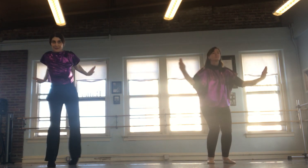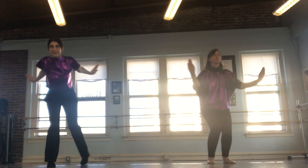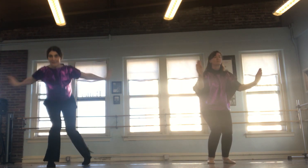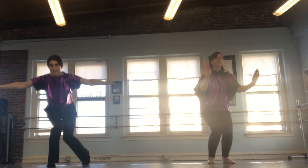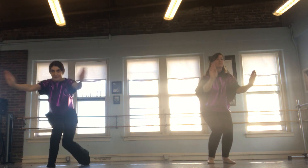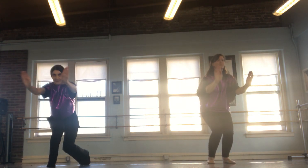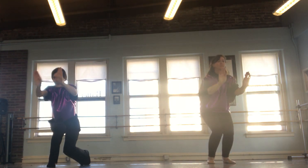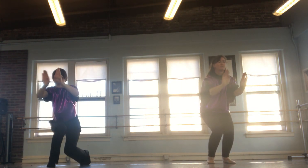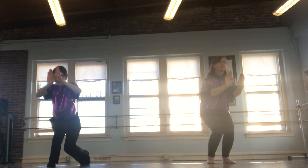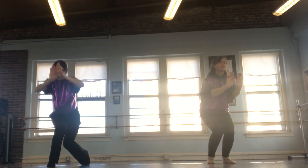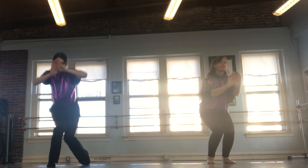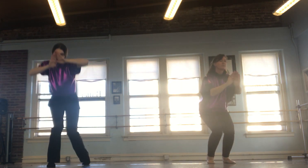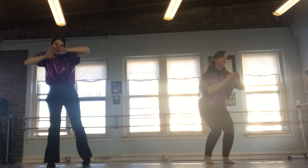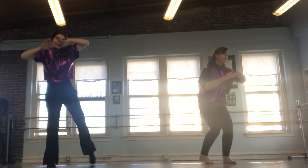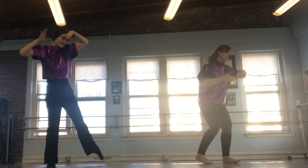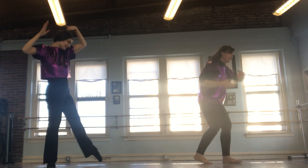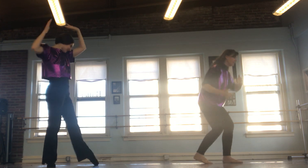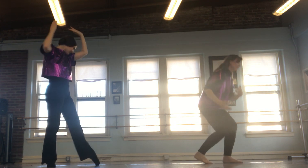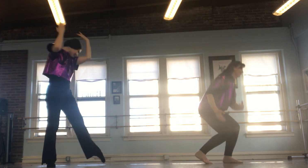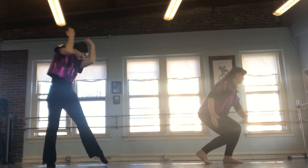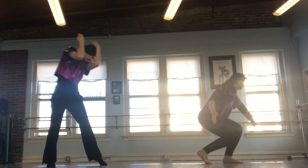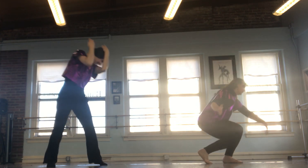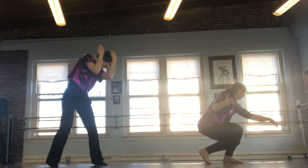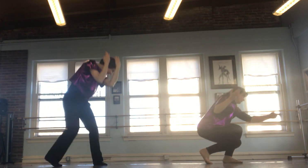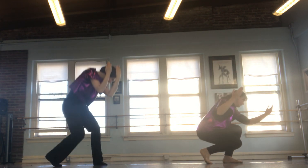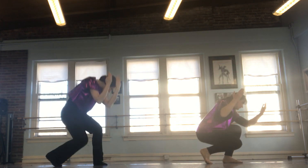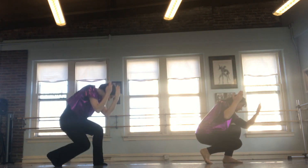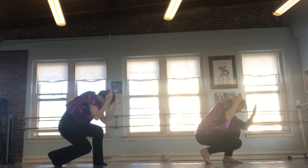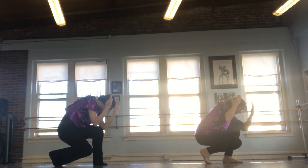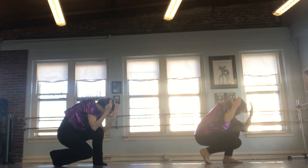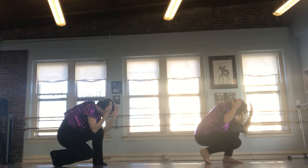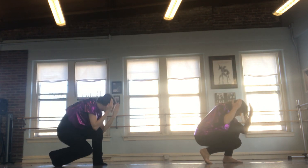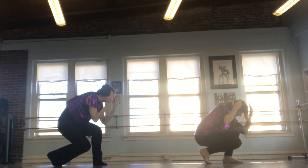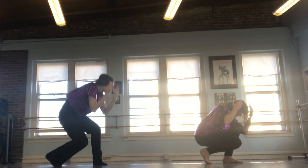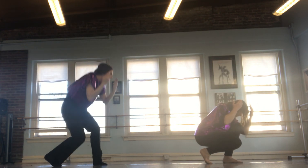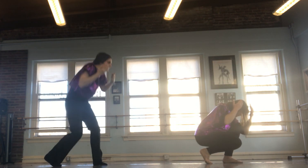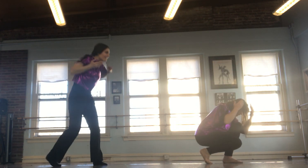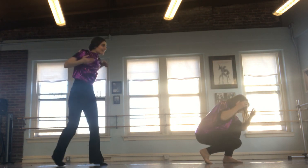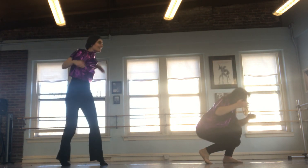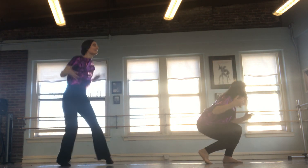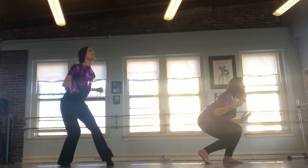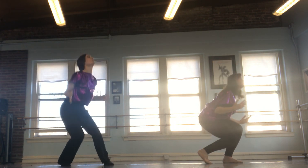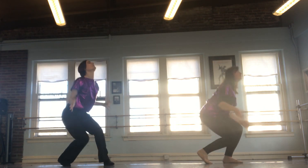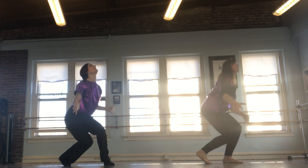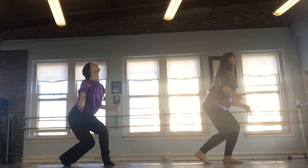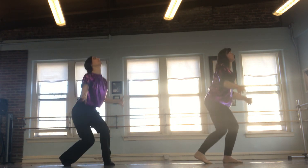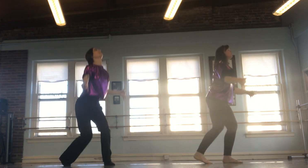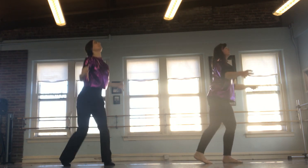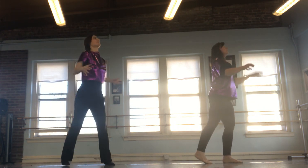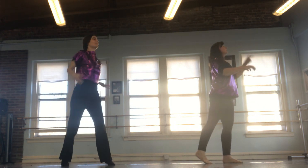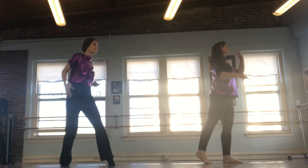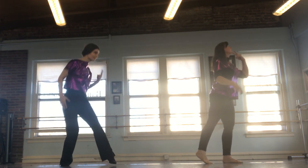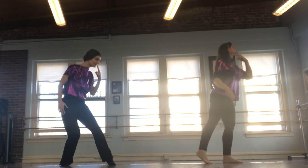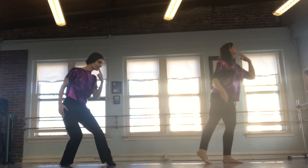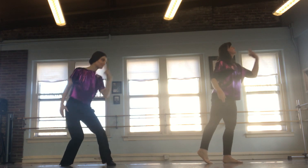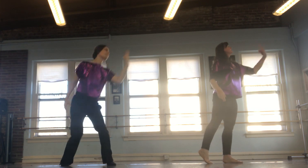darkness tries to hide, And trembles at his